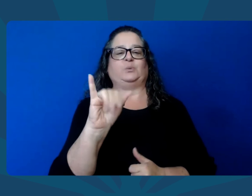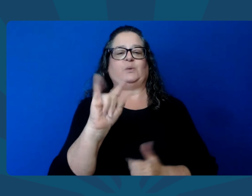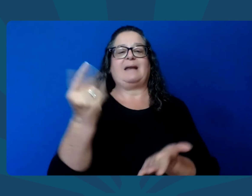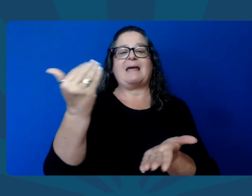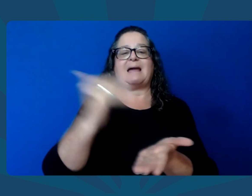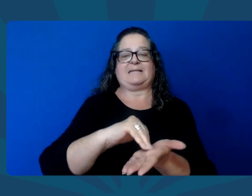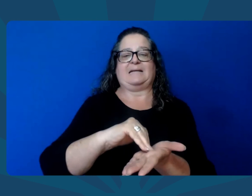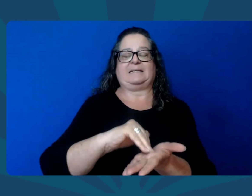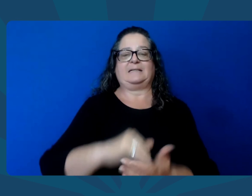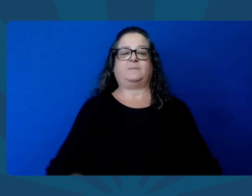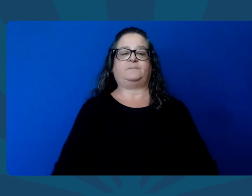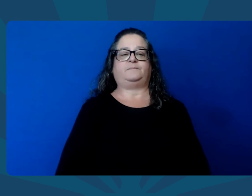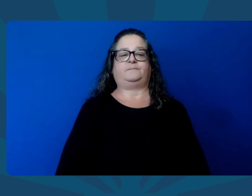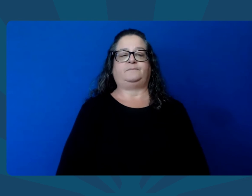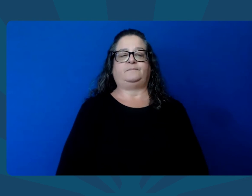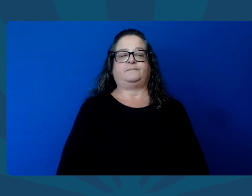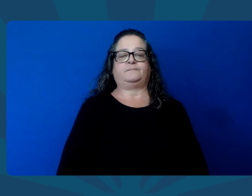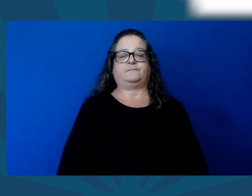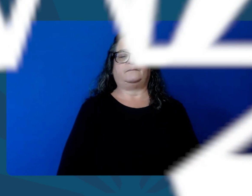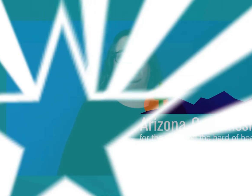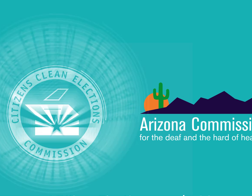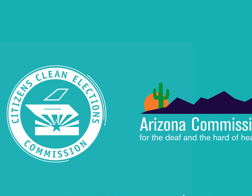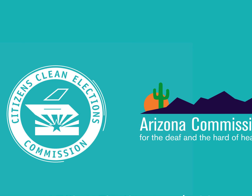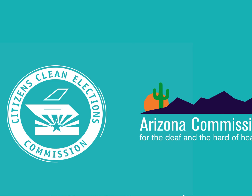I did it then, and I will do it again.